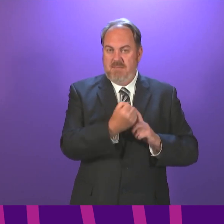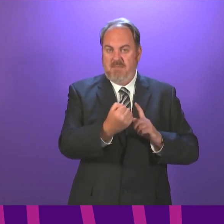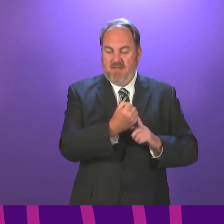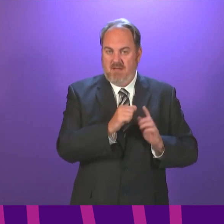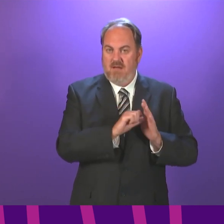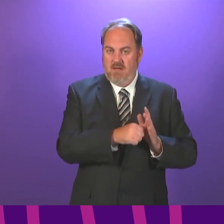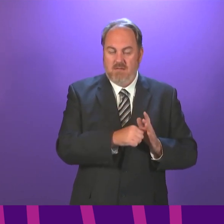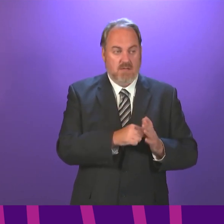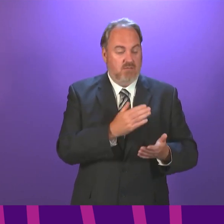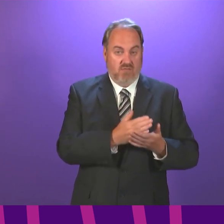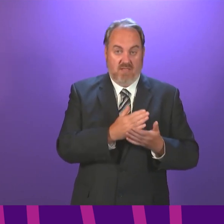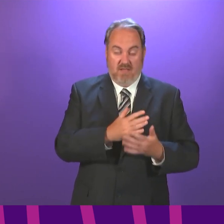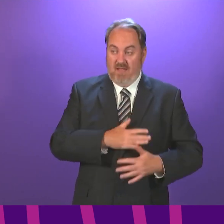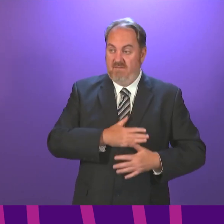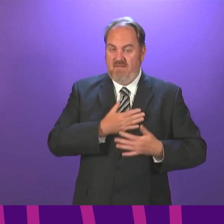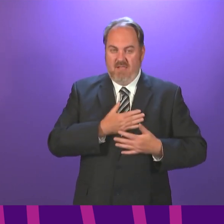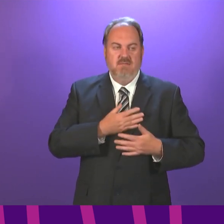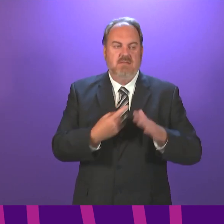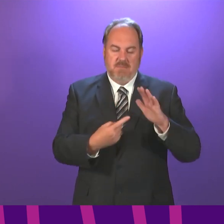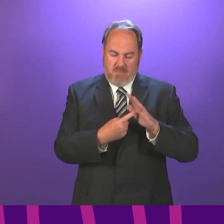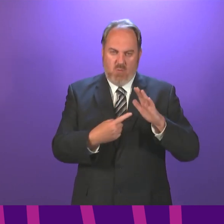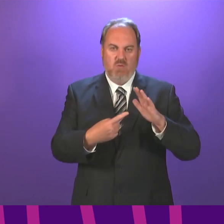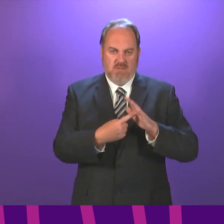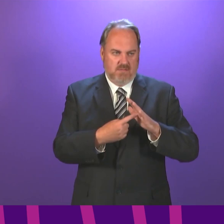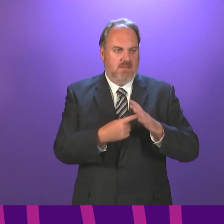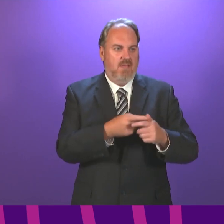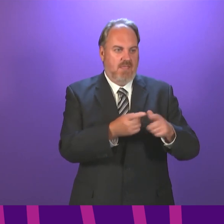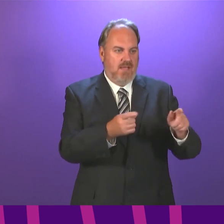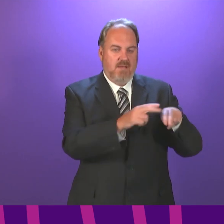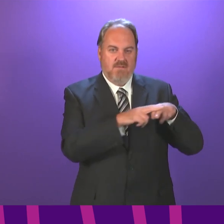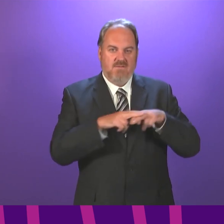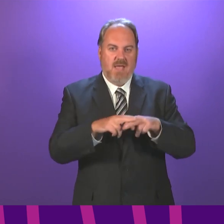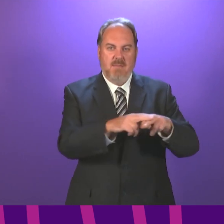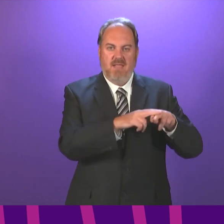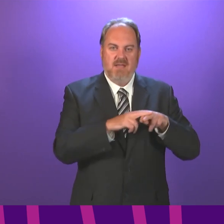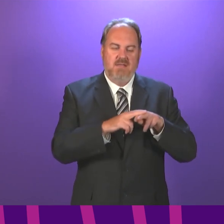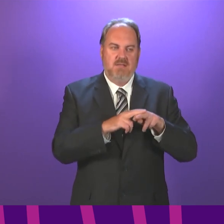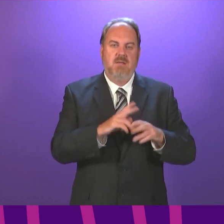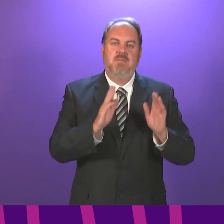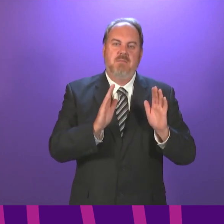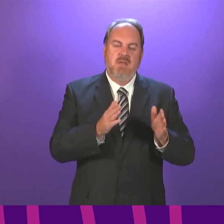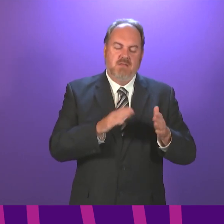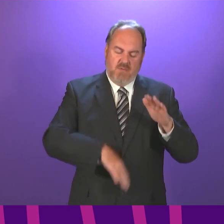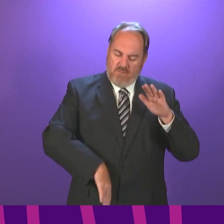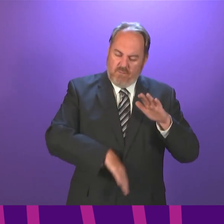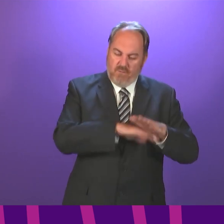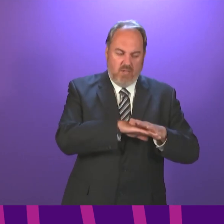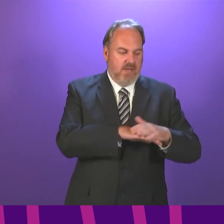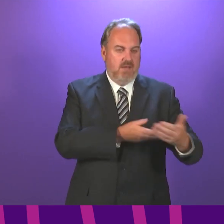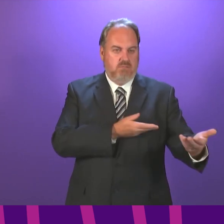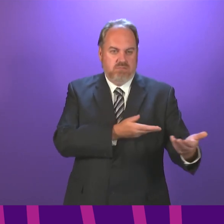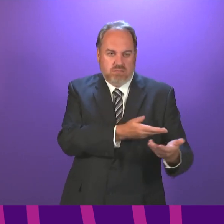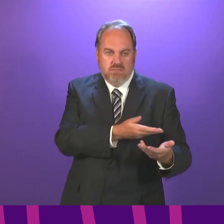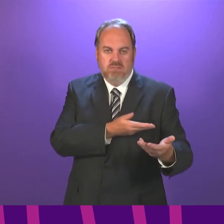persuasion, but it was impressed upon me the importance to families of being properly and fully consulted in all